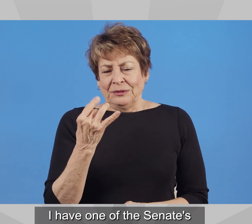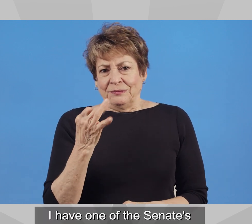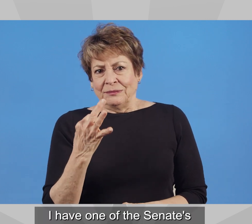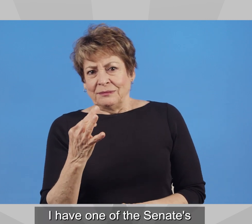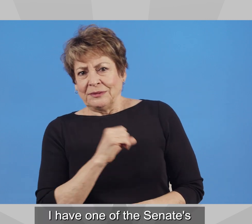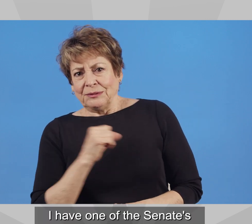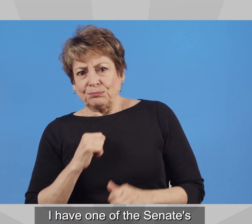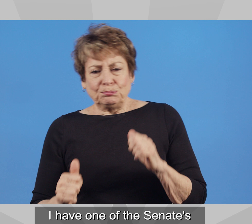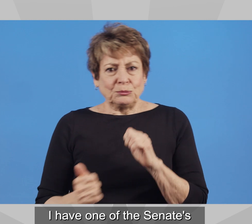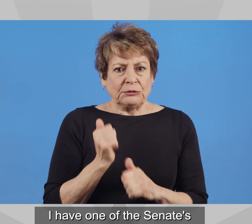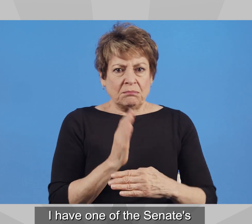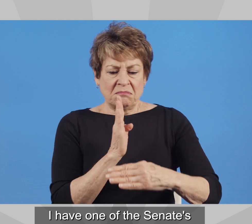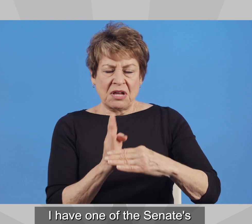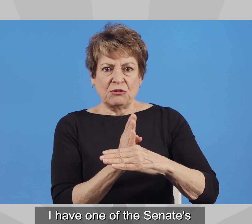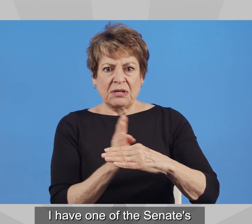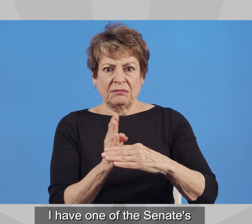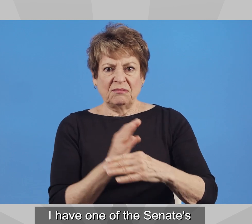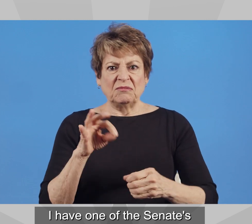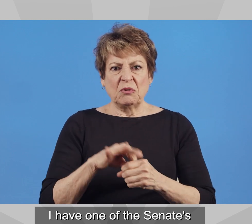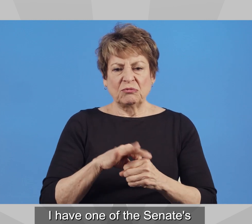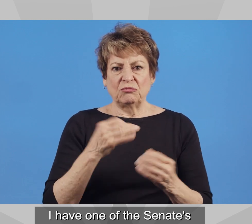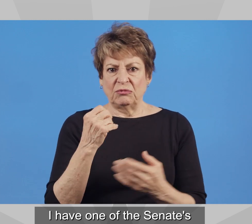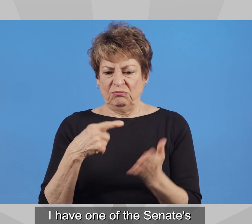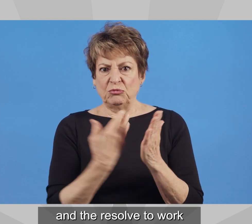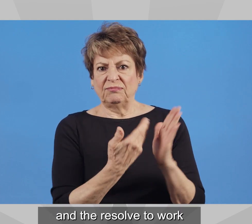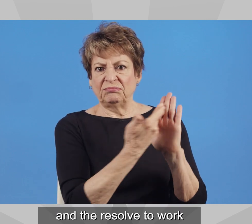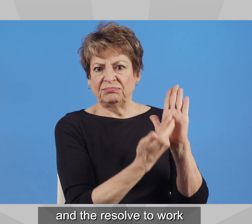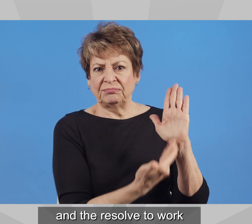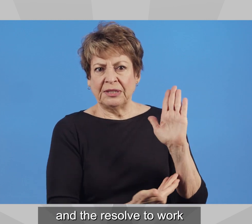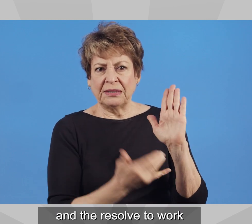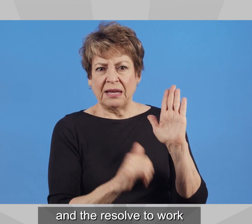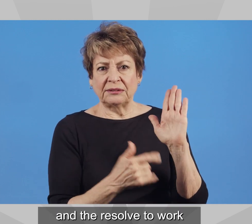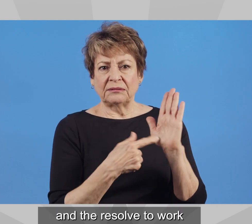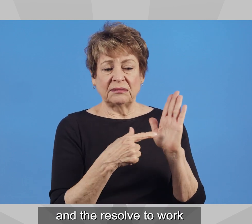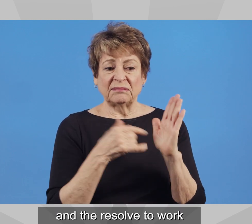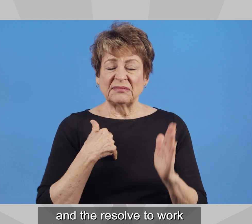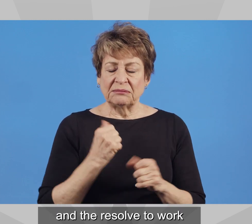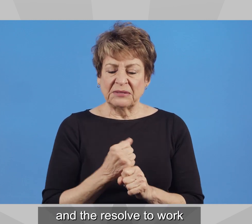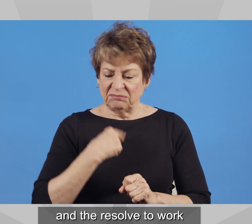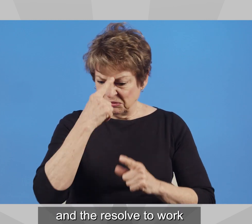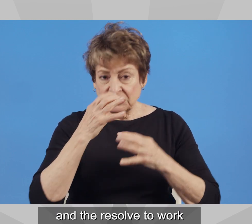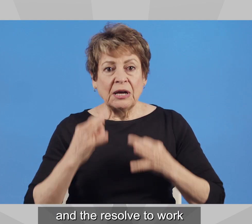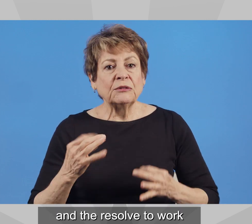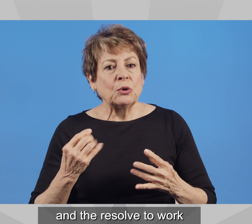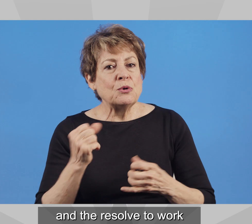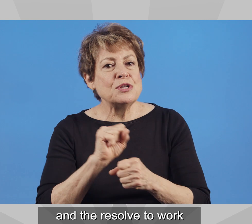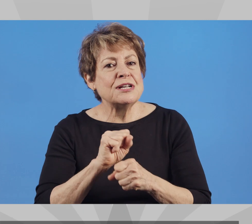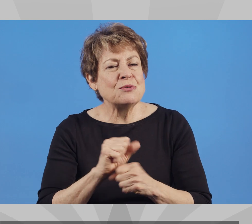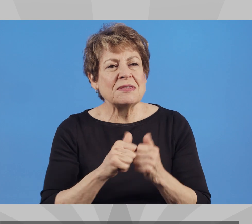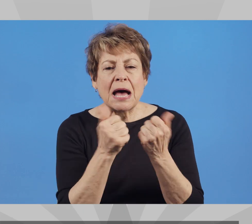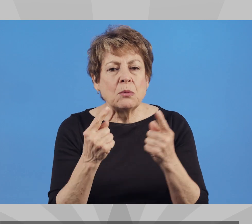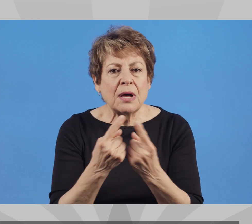I have one of the Senate's most moderate voting records, and the resolve to work with anyone with good ideas